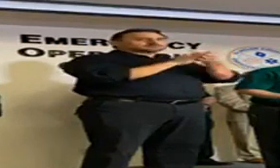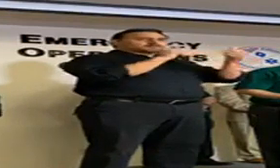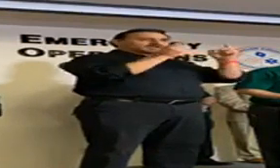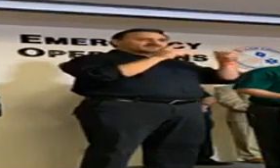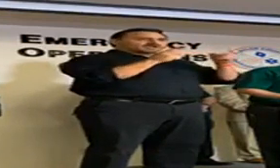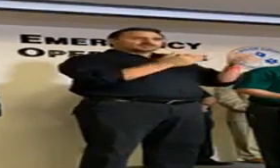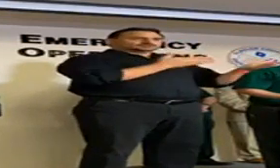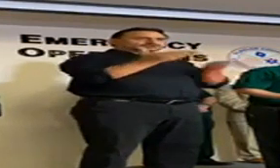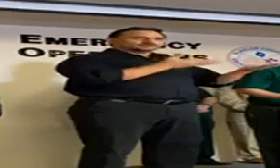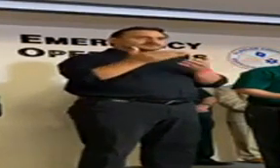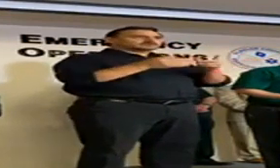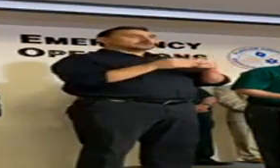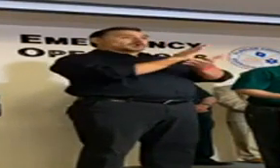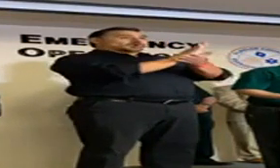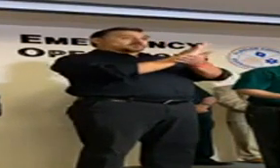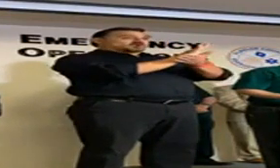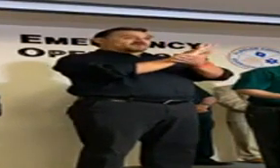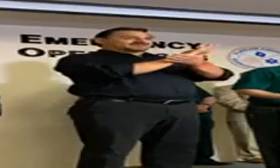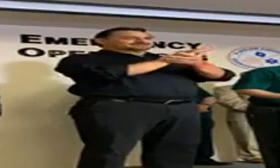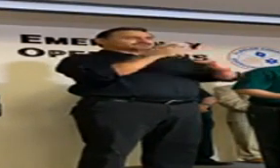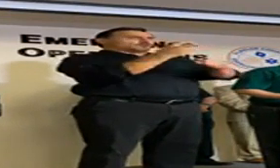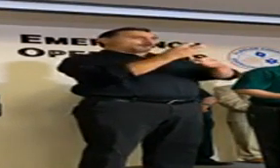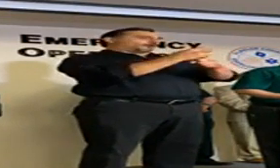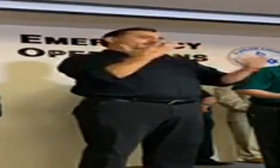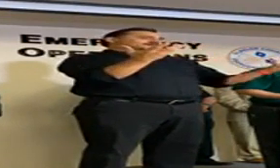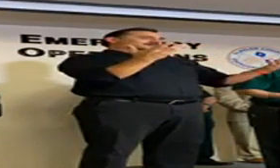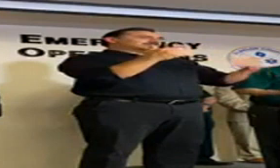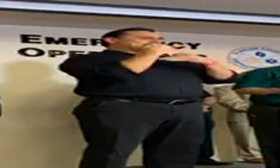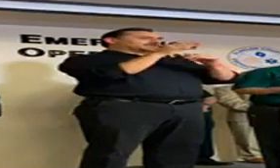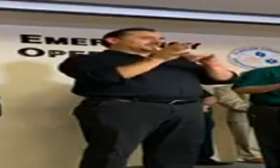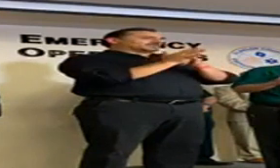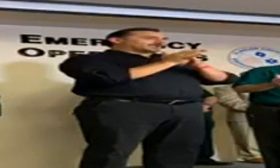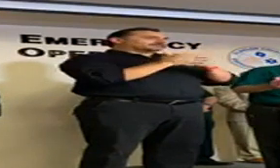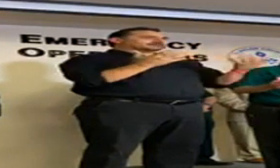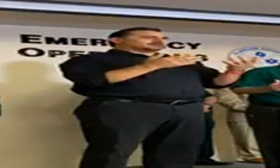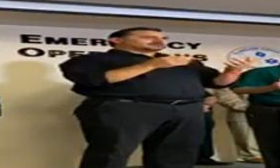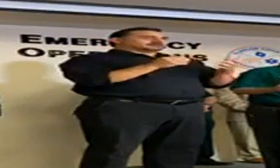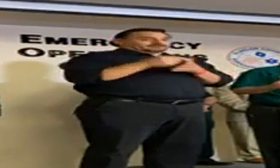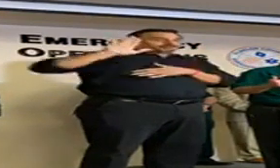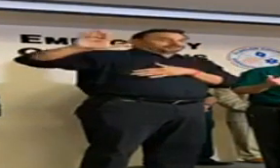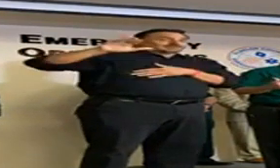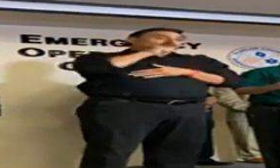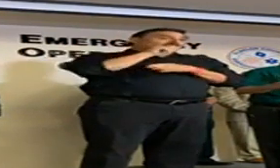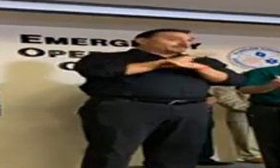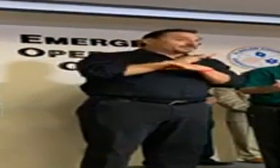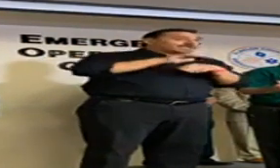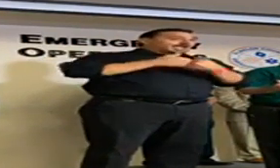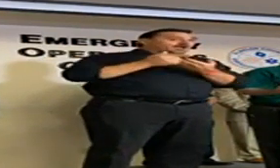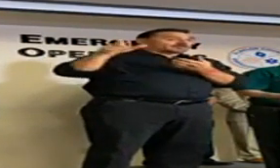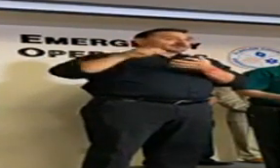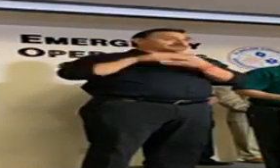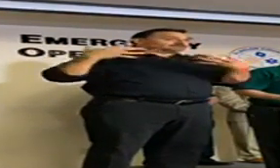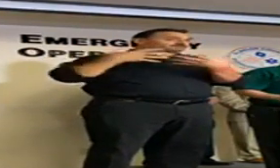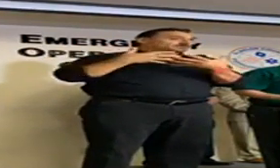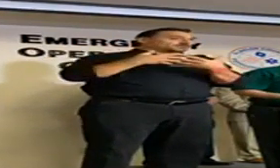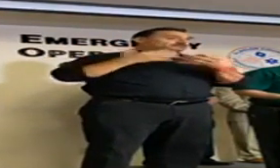process. Movie theater? A little different story. It's kind of hard to limit that unless they, that's on them as a private business to see how they can fit within those guidelines